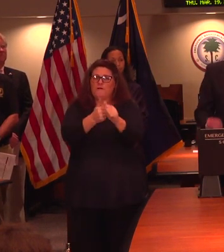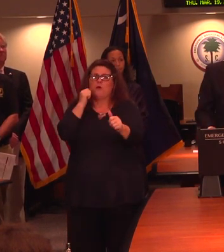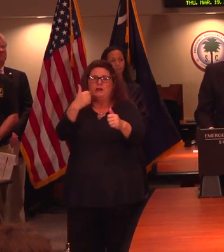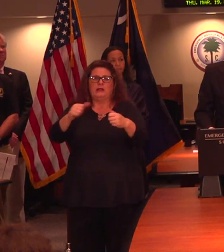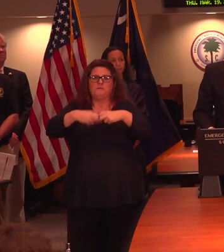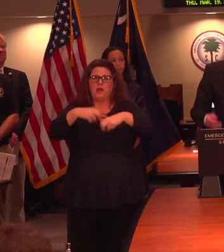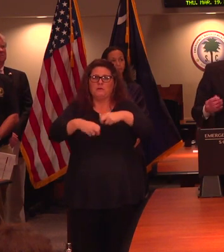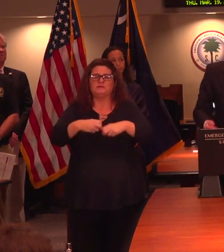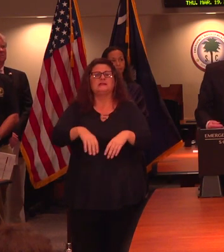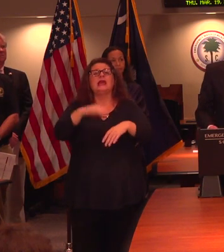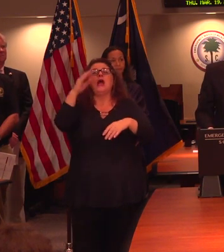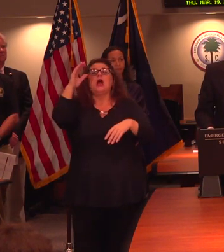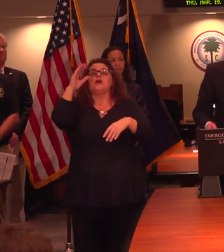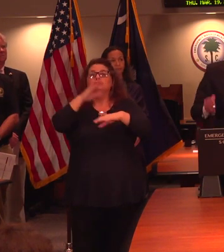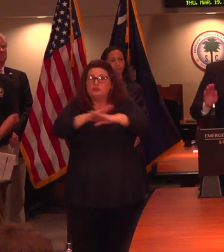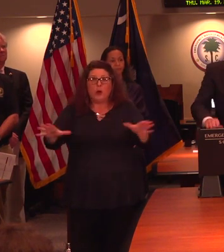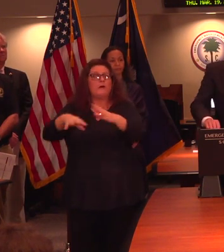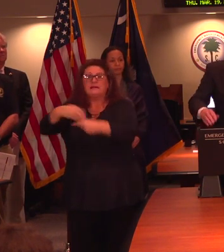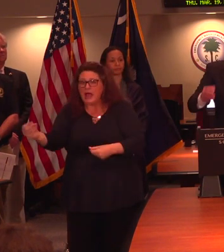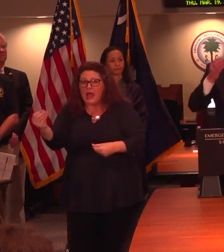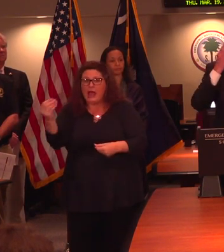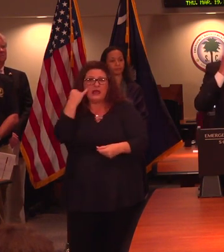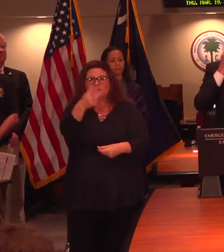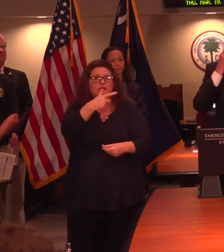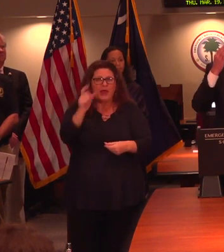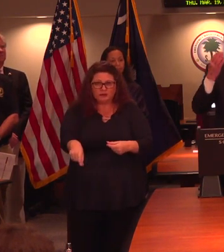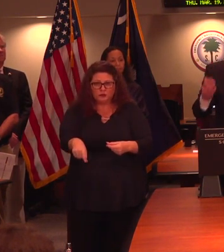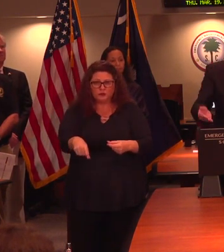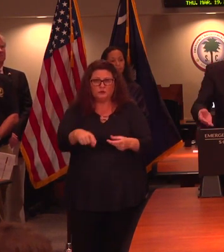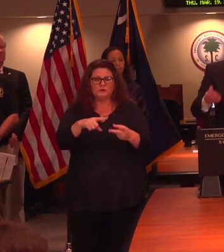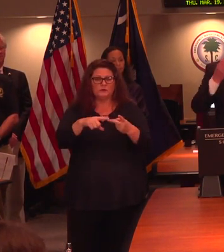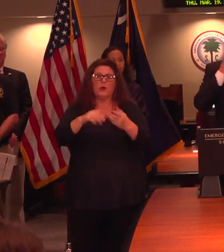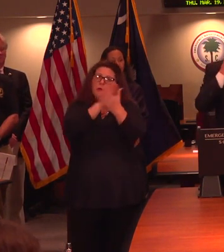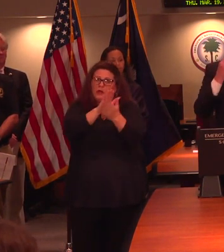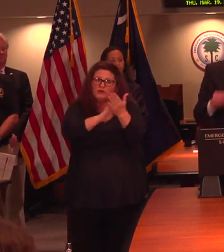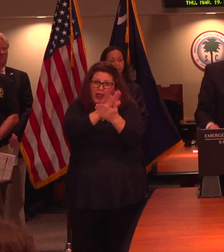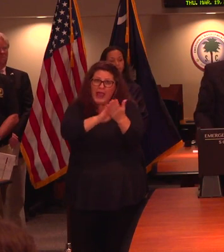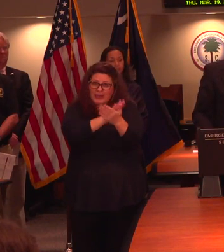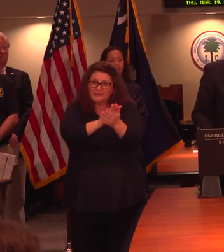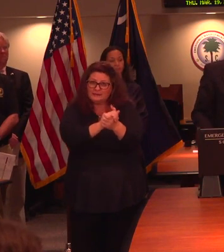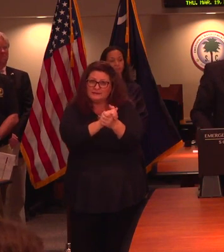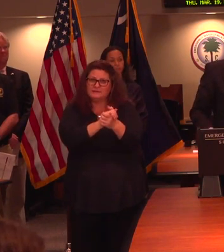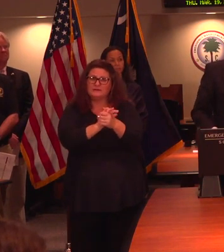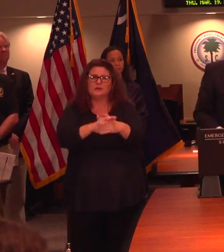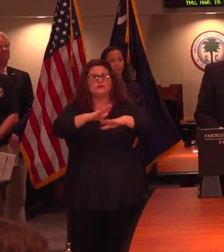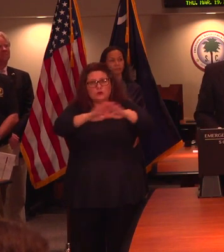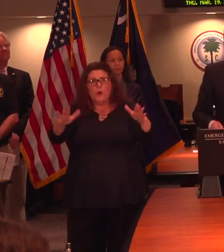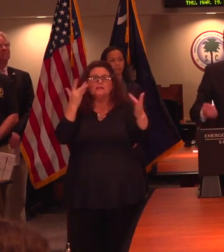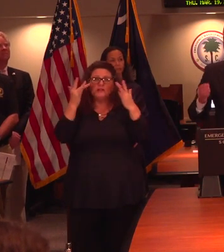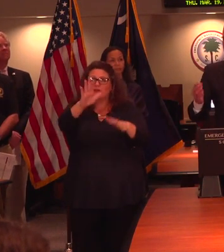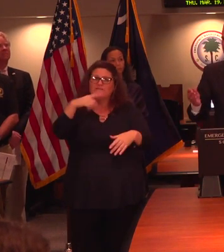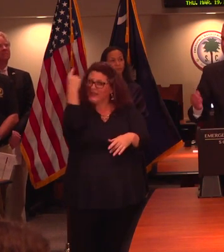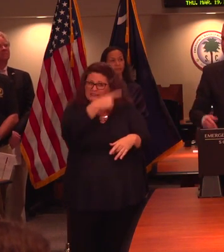out, then don't. Wash your hands. When you touch something and you touch your face, you're in danger of picking up that virus. It's so